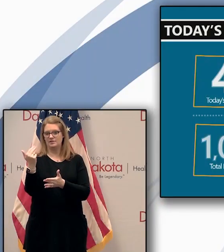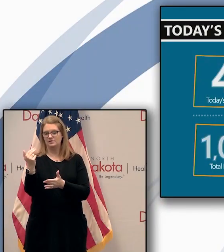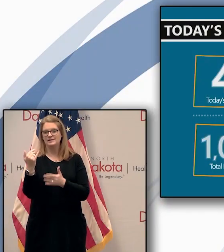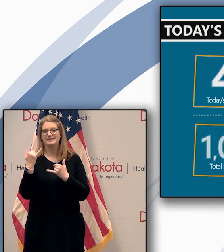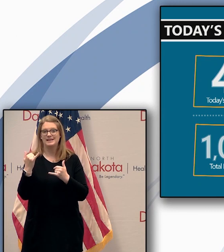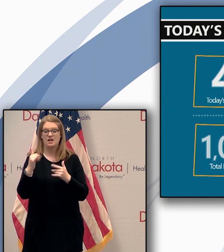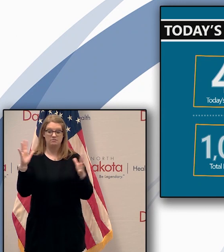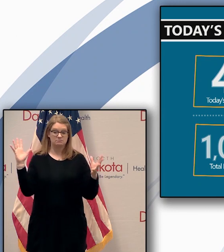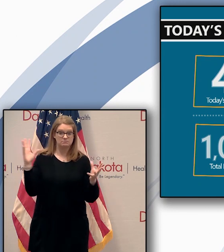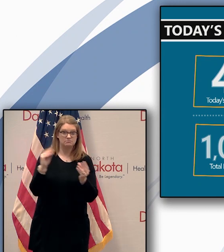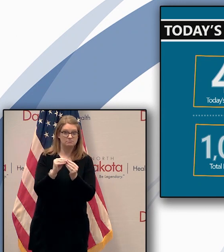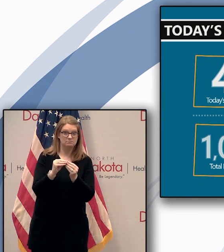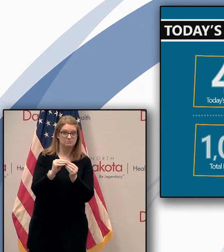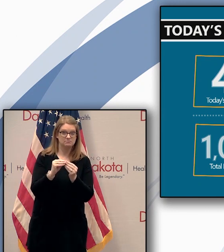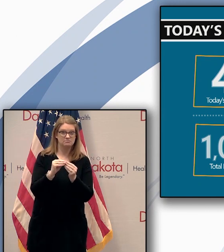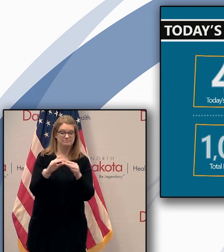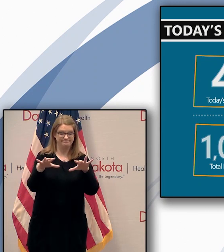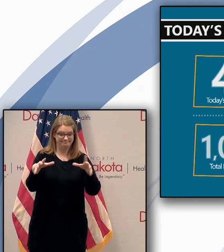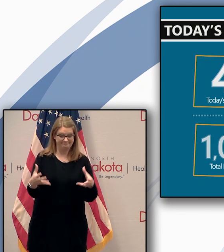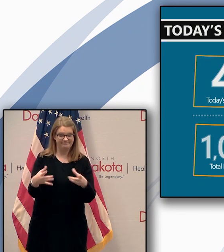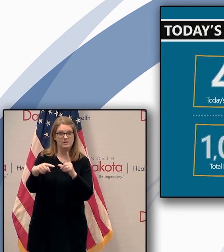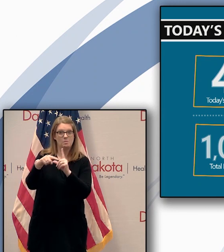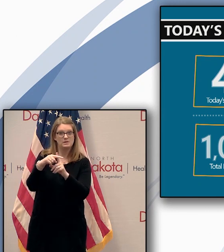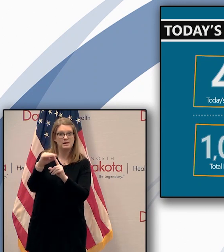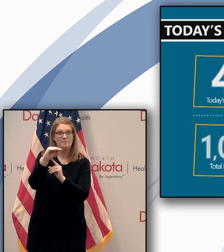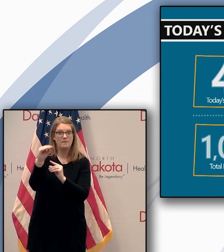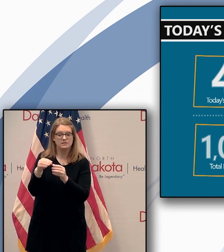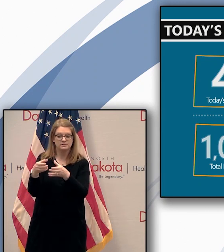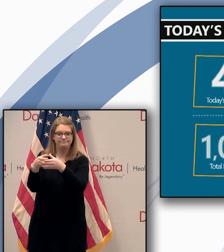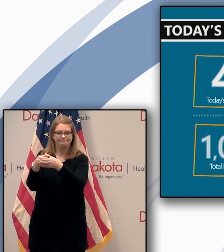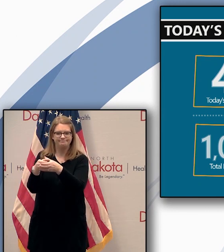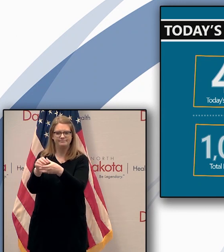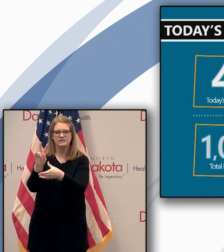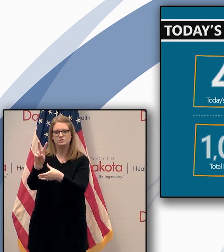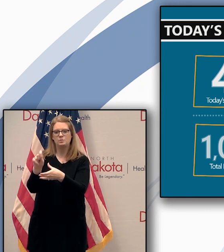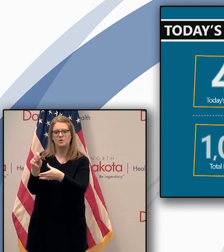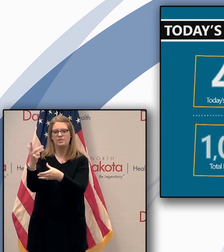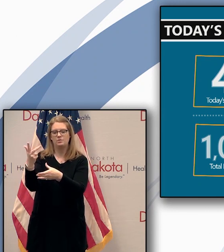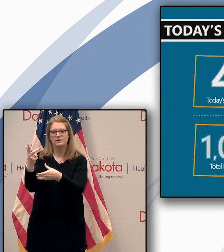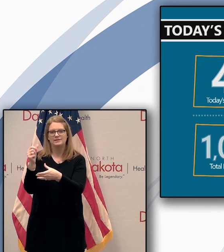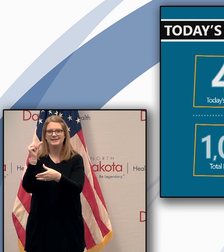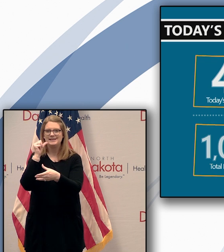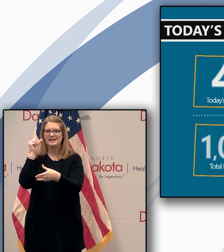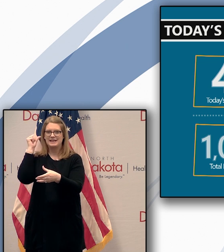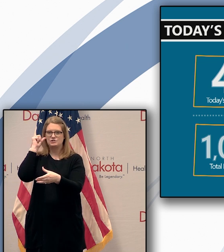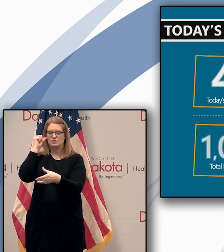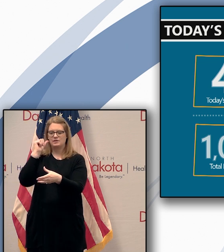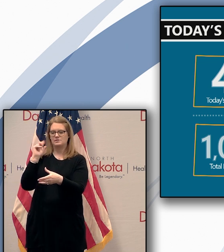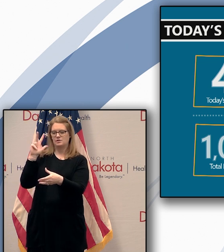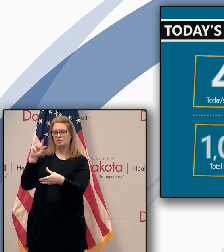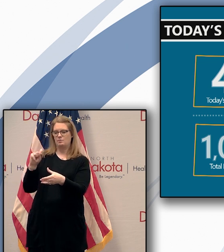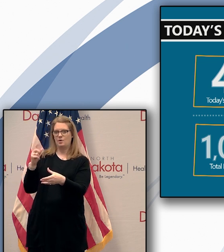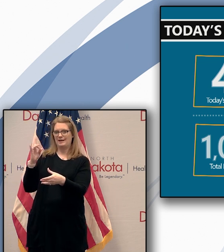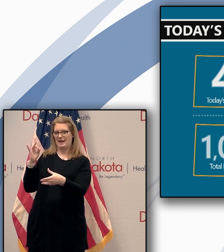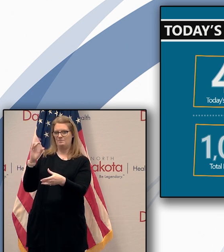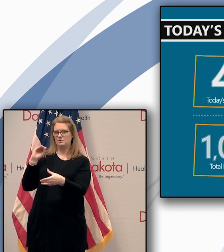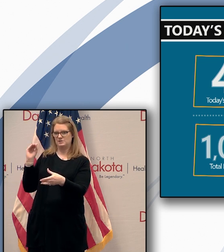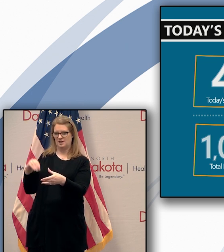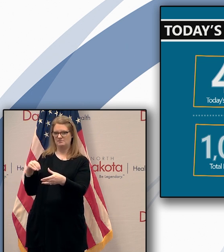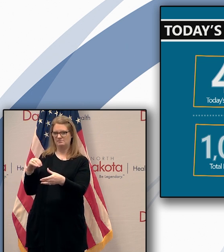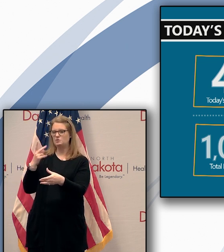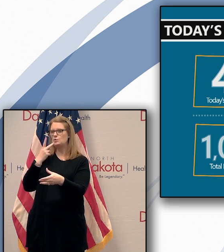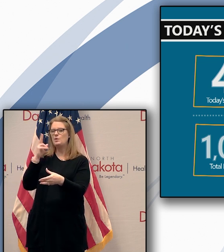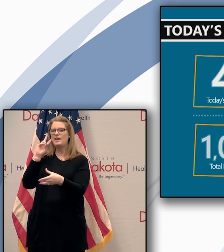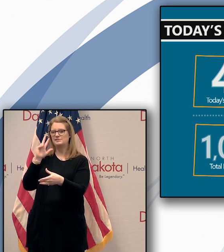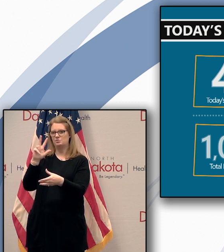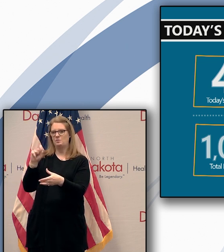.3 percent daily rate. This is down from 3.8 percent over the past two days and it's